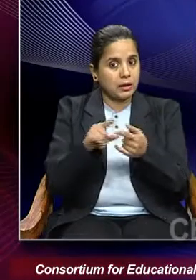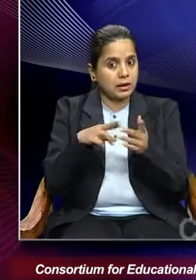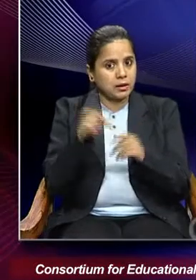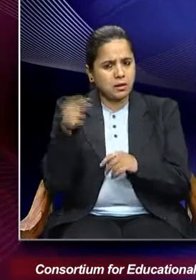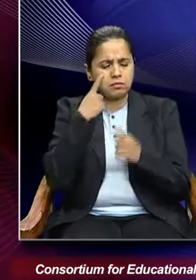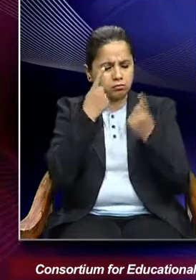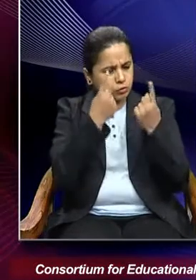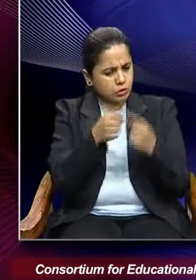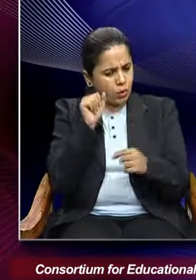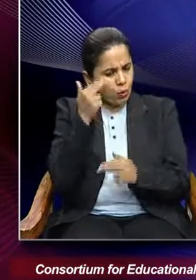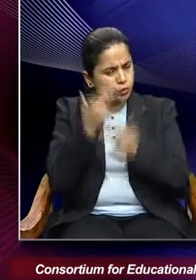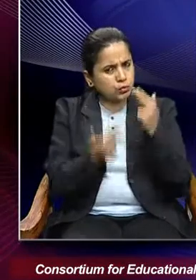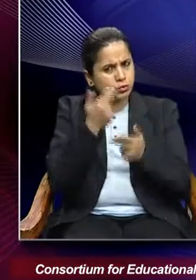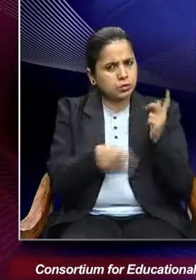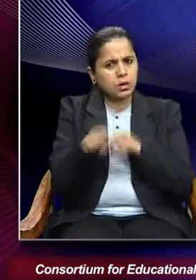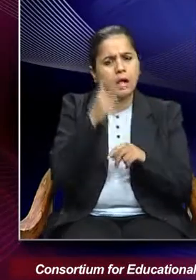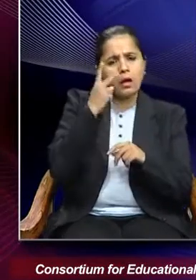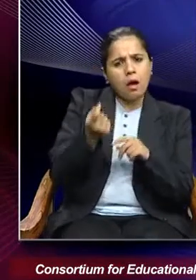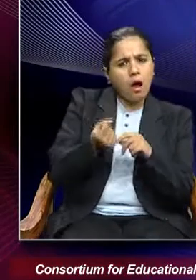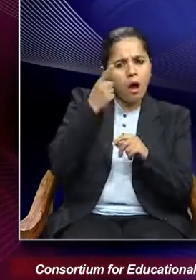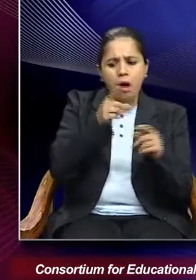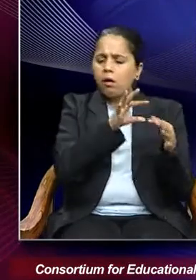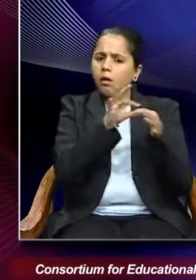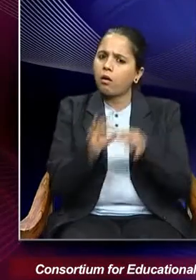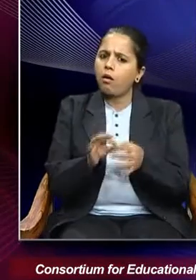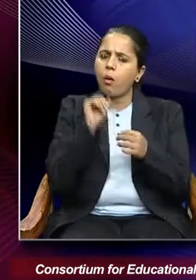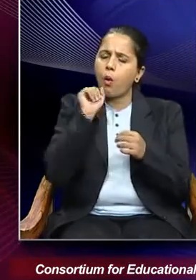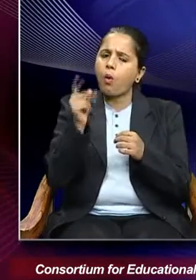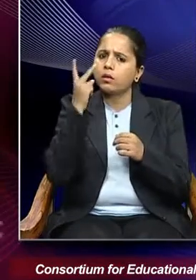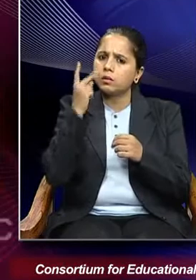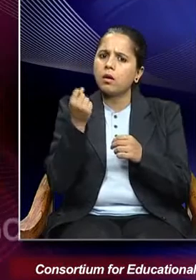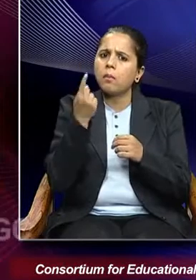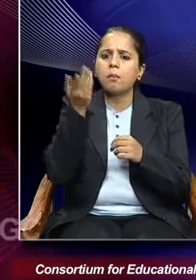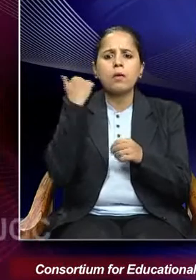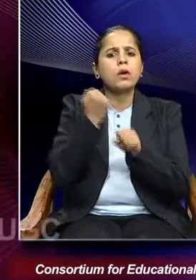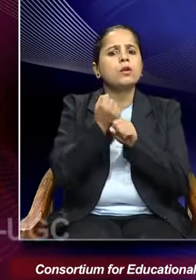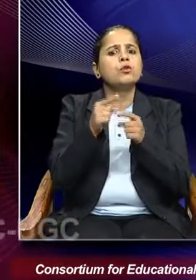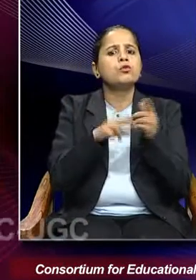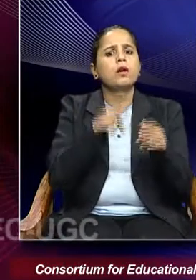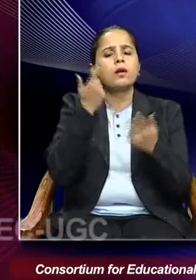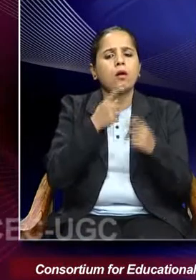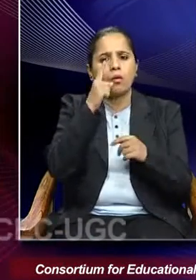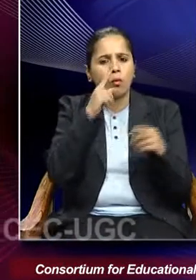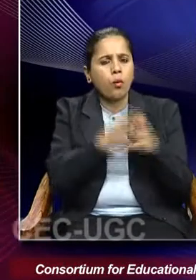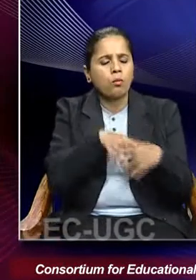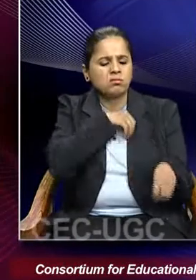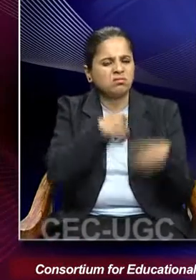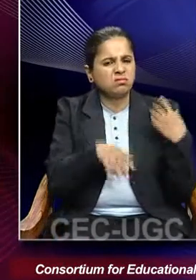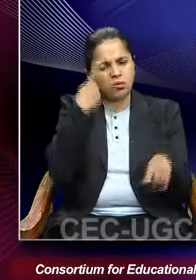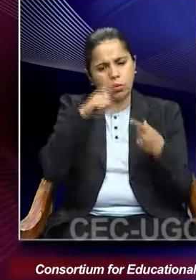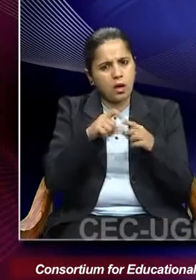by situating this memoir within the gendered struggle for education